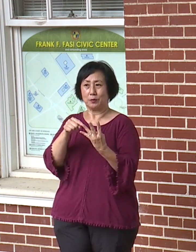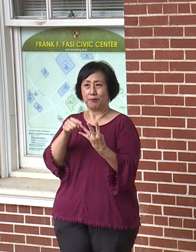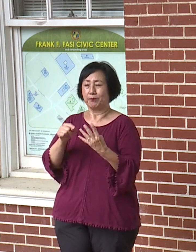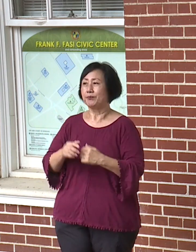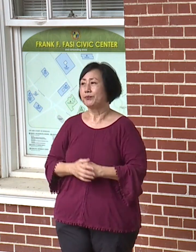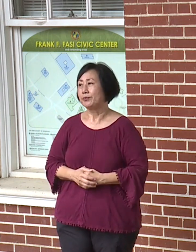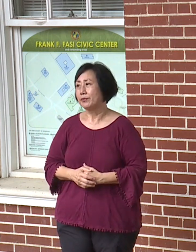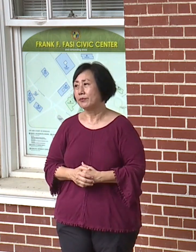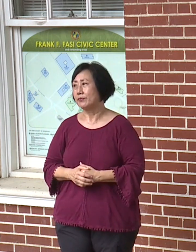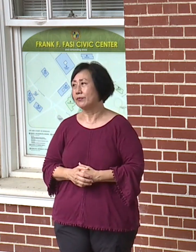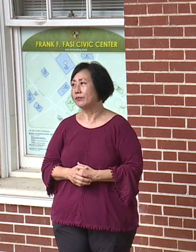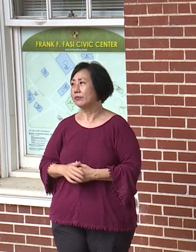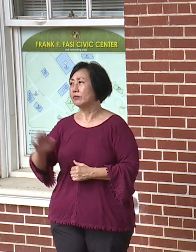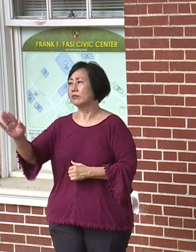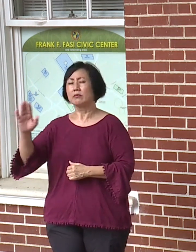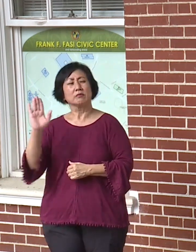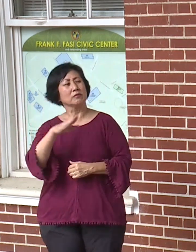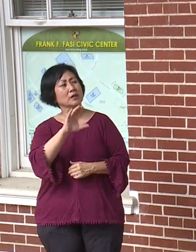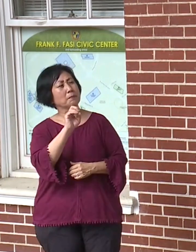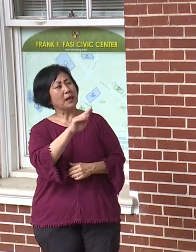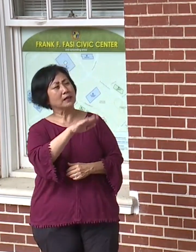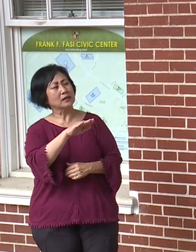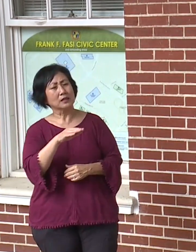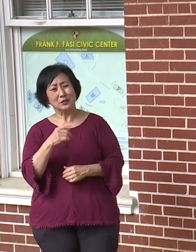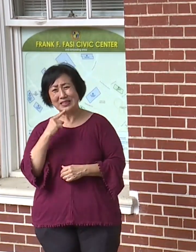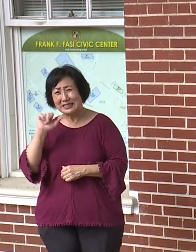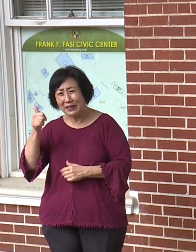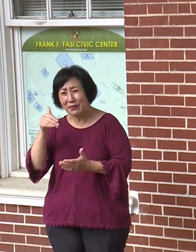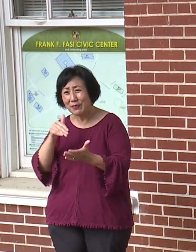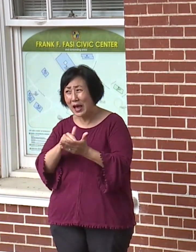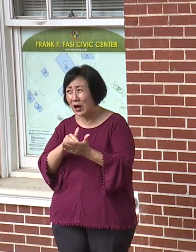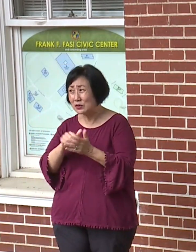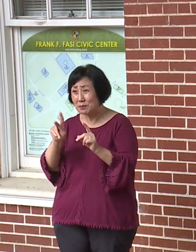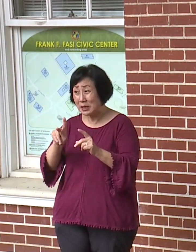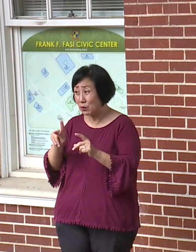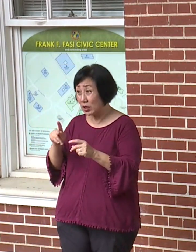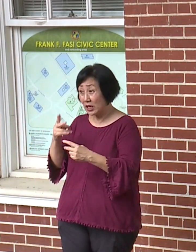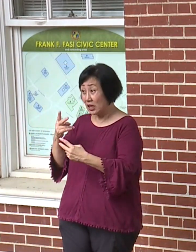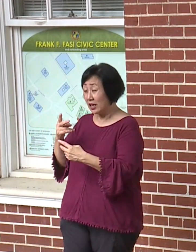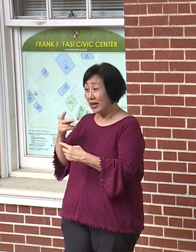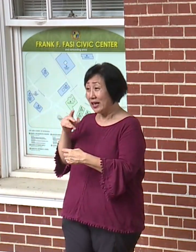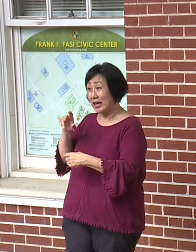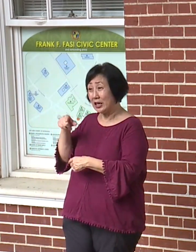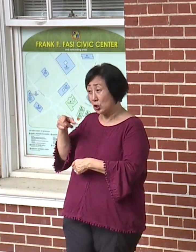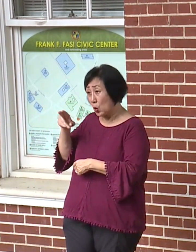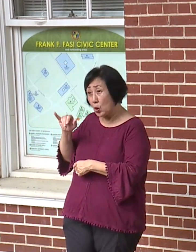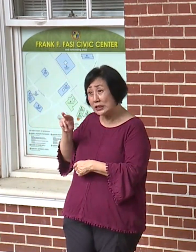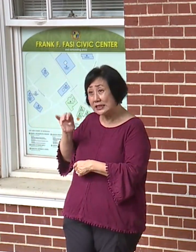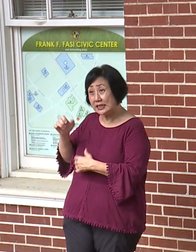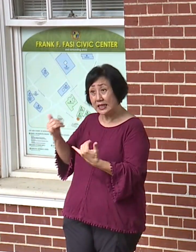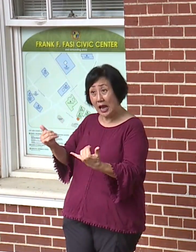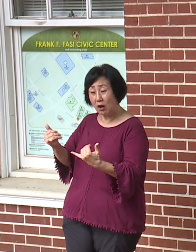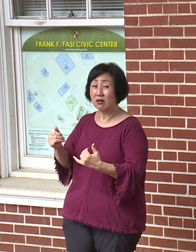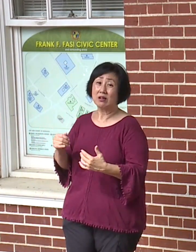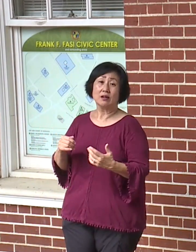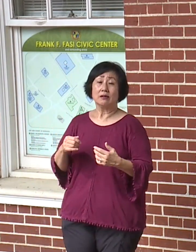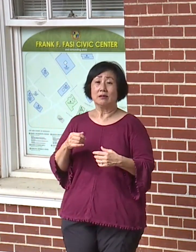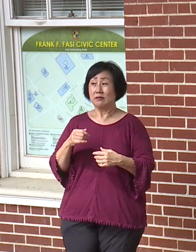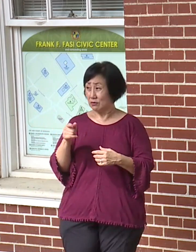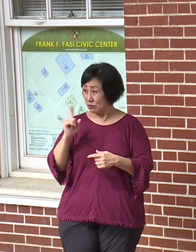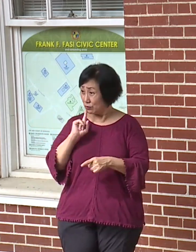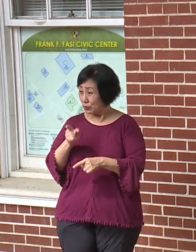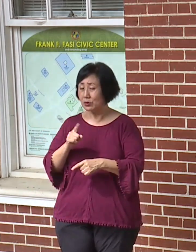when he signs it. Quick clarification here. 10,000 people in quarantine right now on Oahu? I'm saying it's probably even more than that.